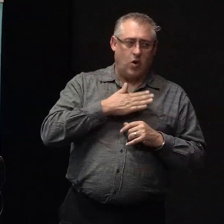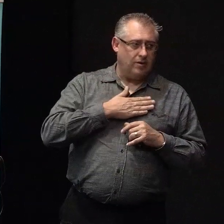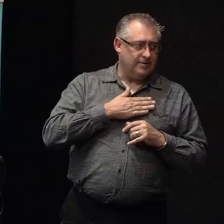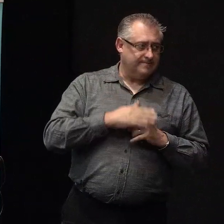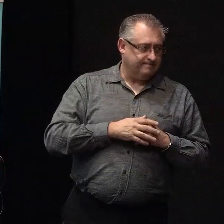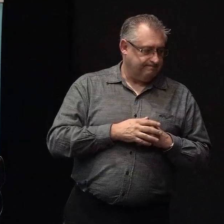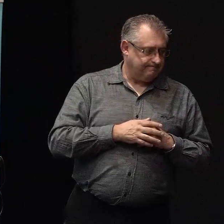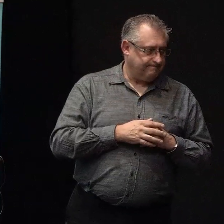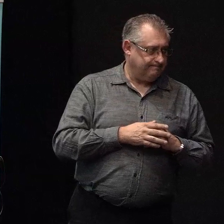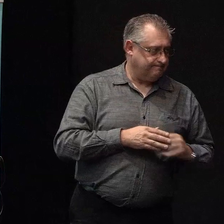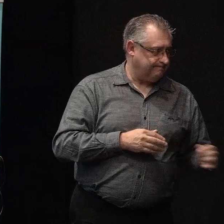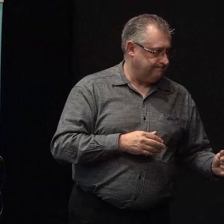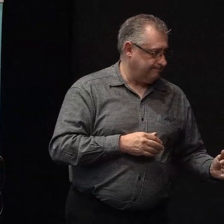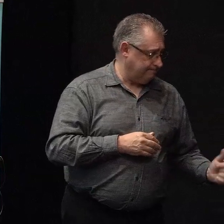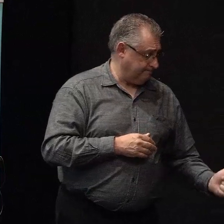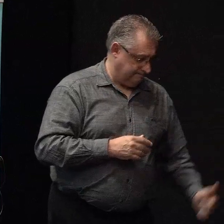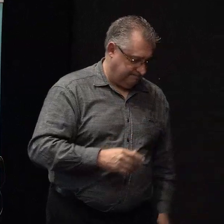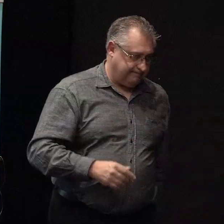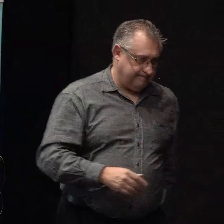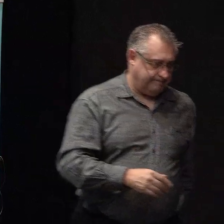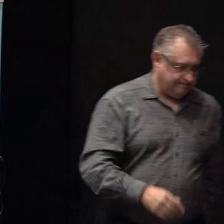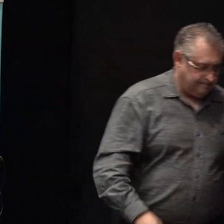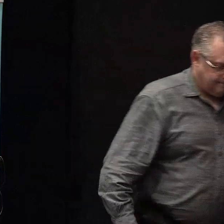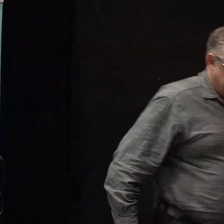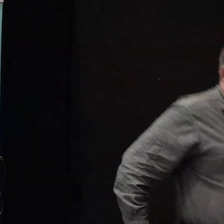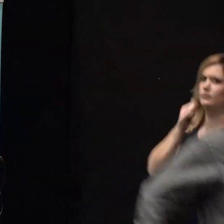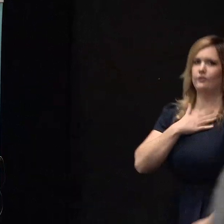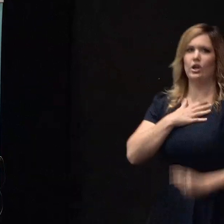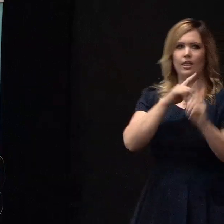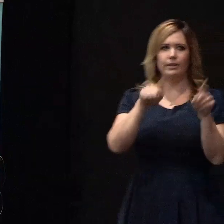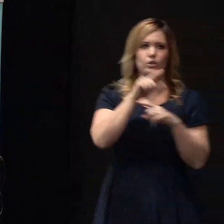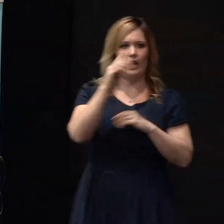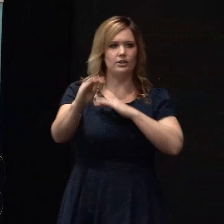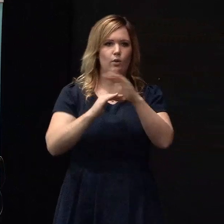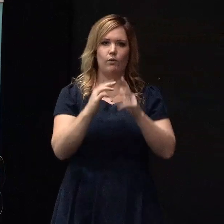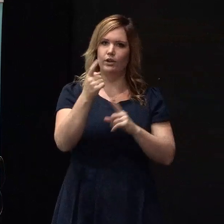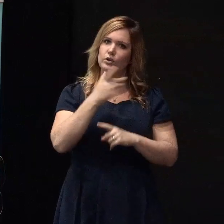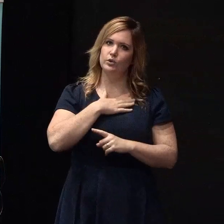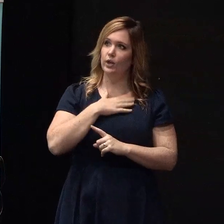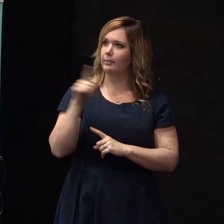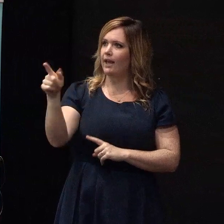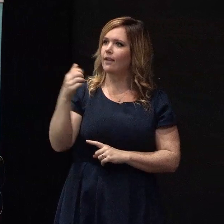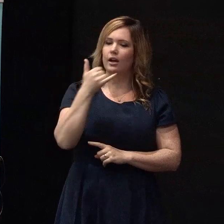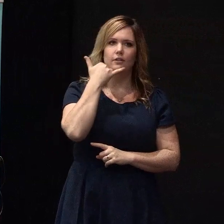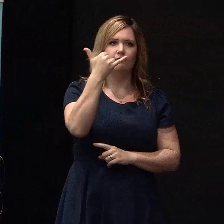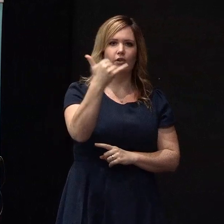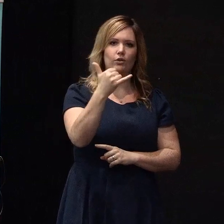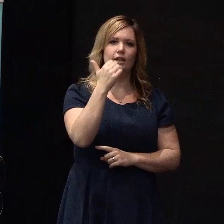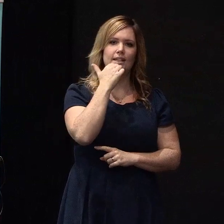come up and change it for the one you do like. But there is an 0800 number on here and you still can access